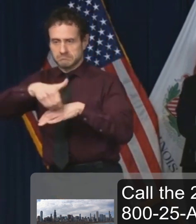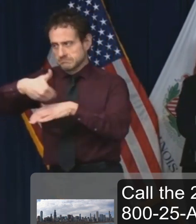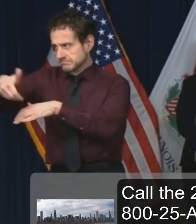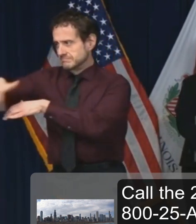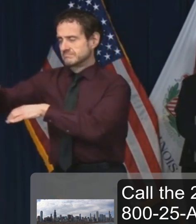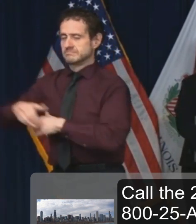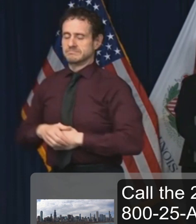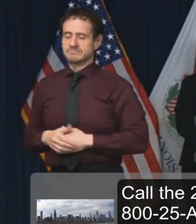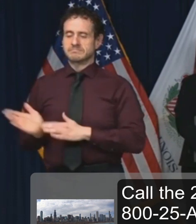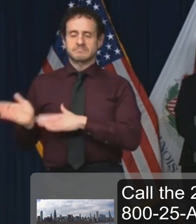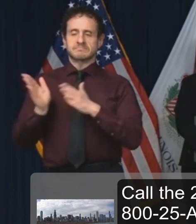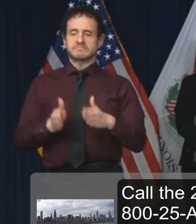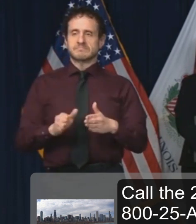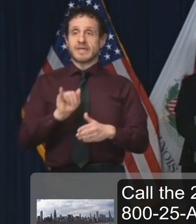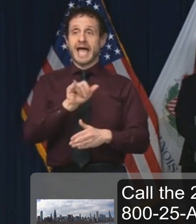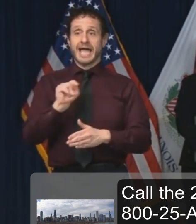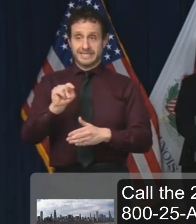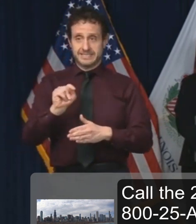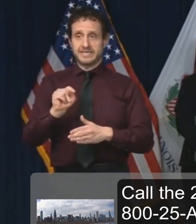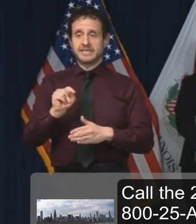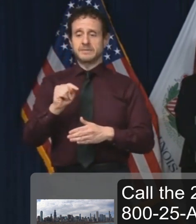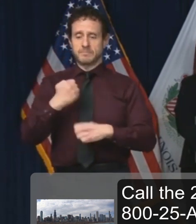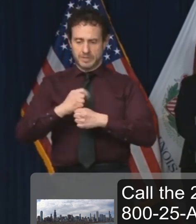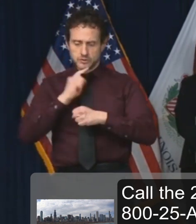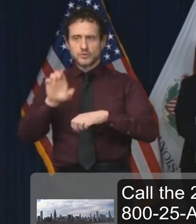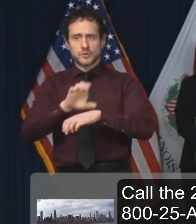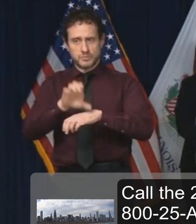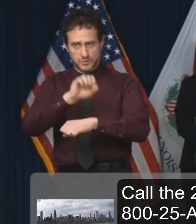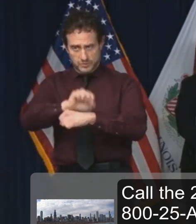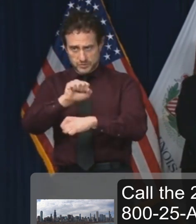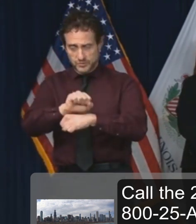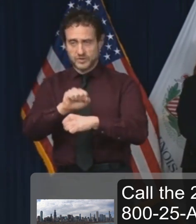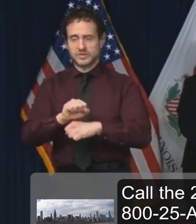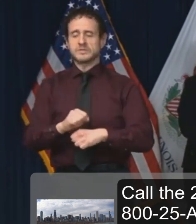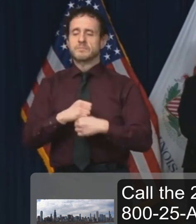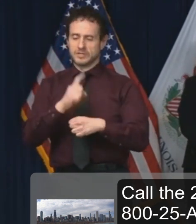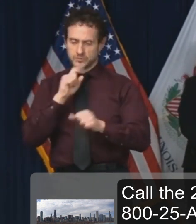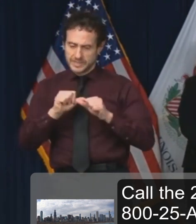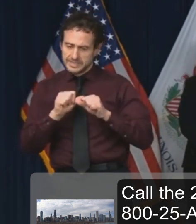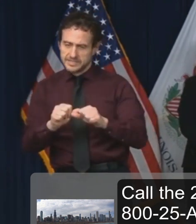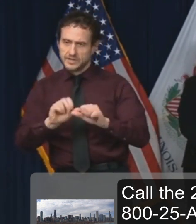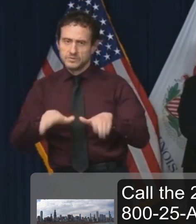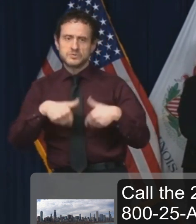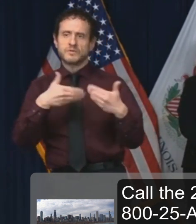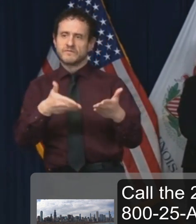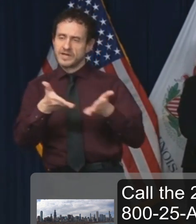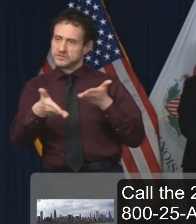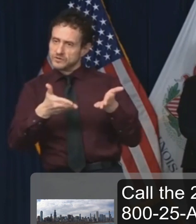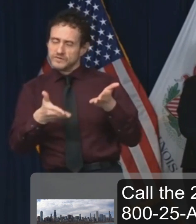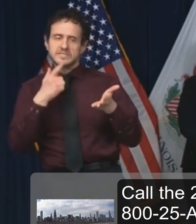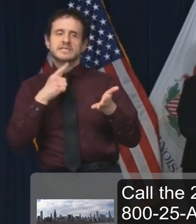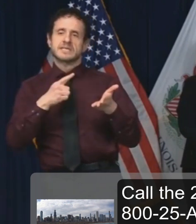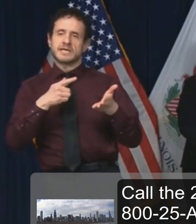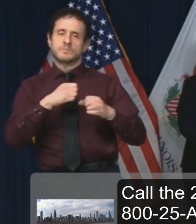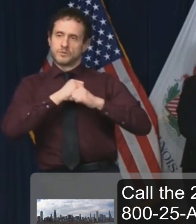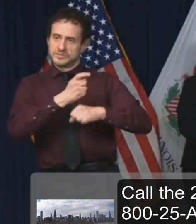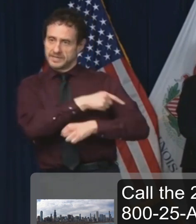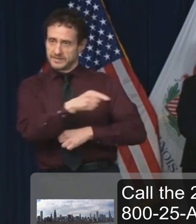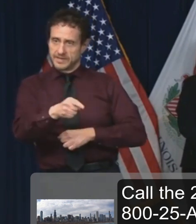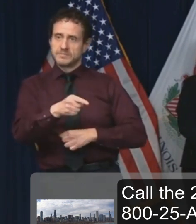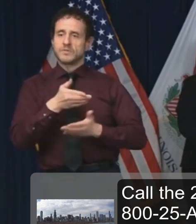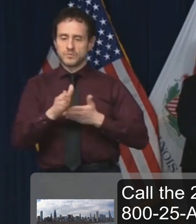out to our IT partners at IDOIT, who have ensured that we can continue to protect and serve our children,